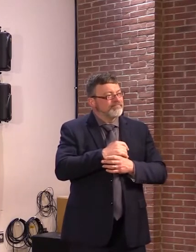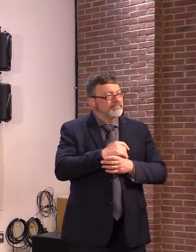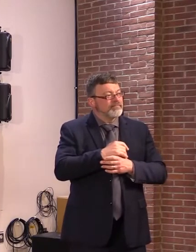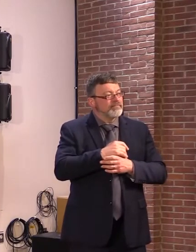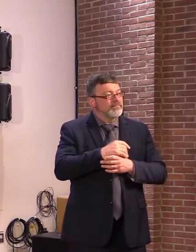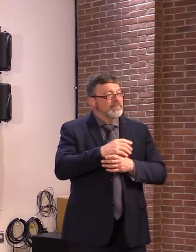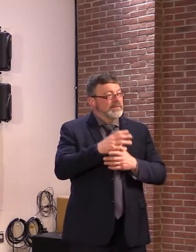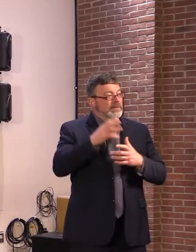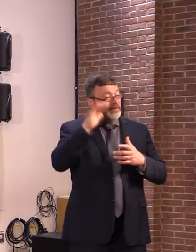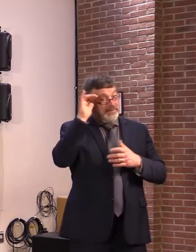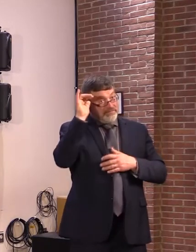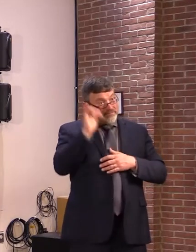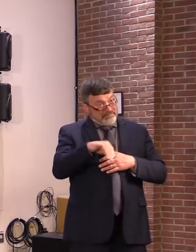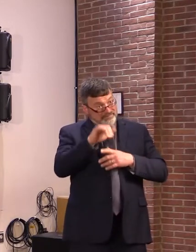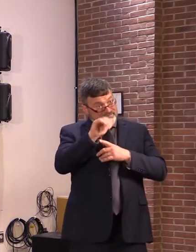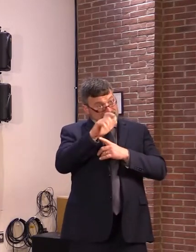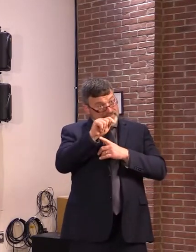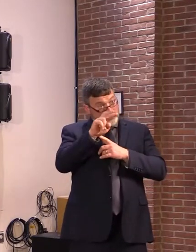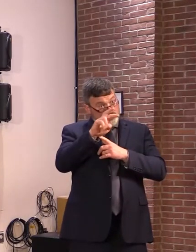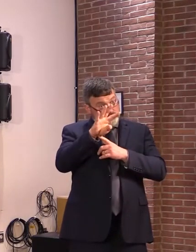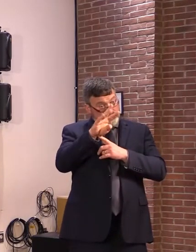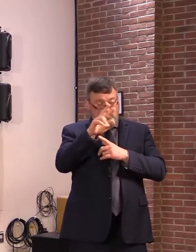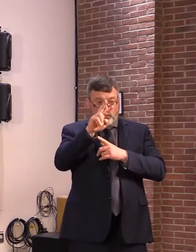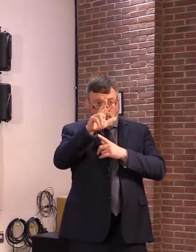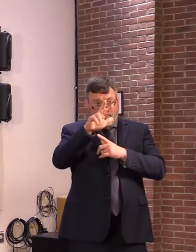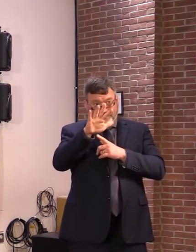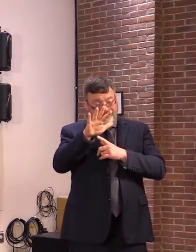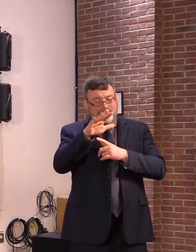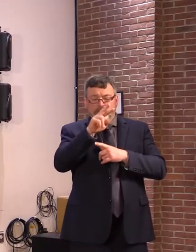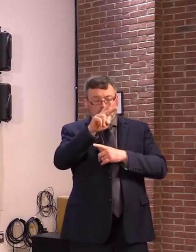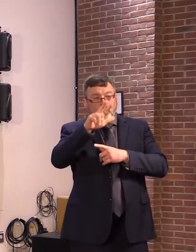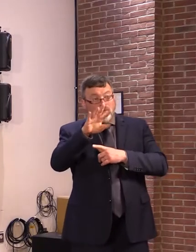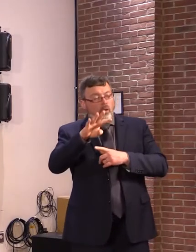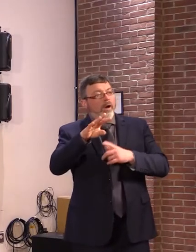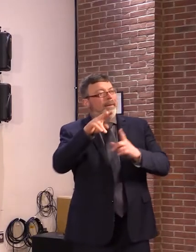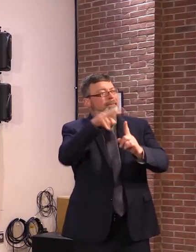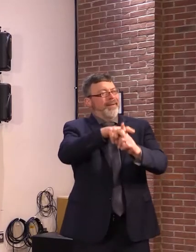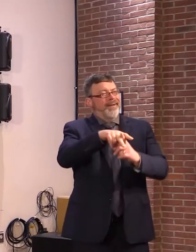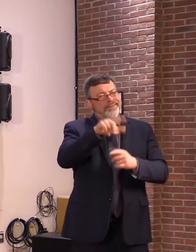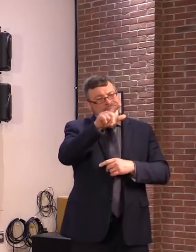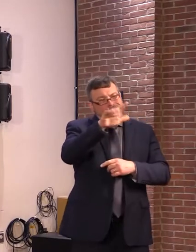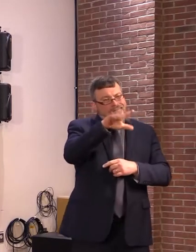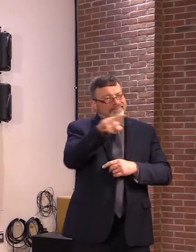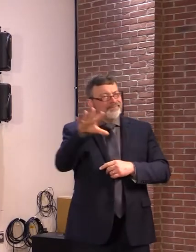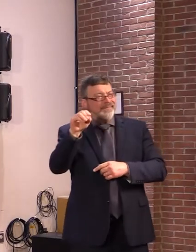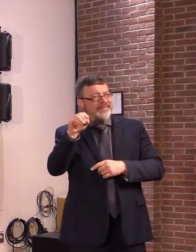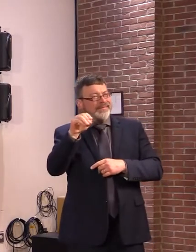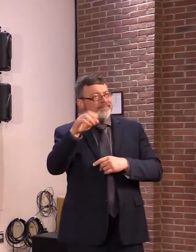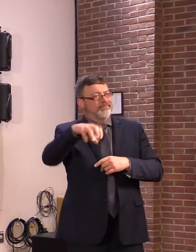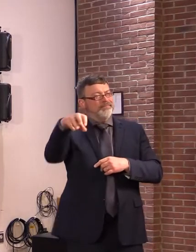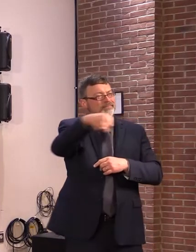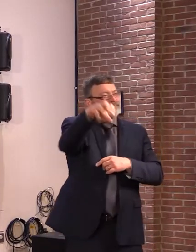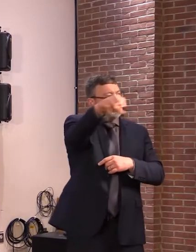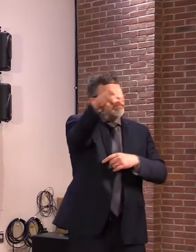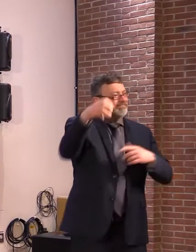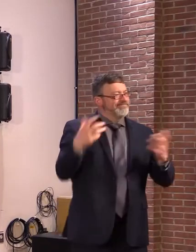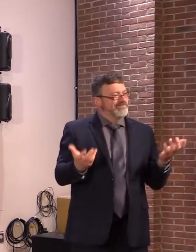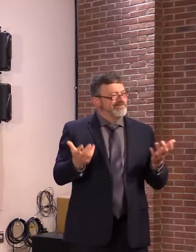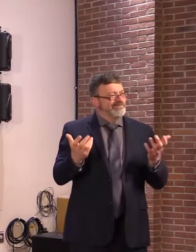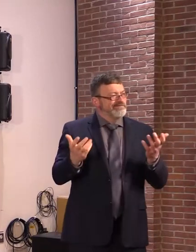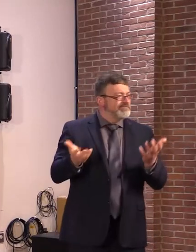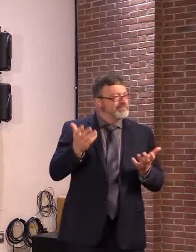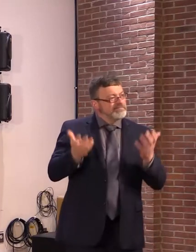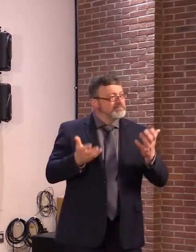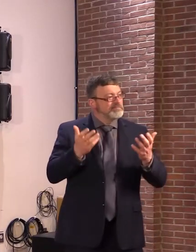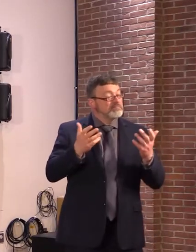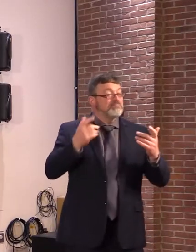communities with less than 3,000 people. Priority housing projects, if you don't know about them, it's actually a really slick thing. And I know